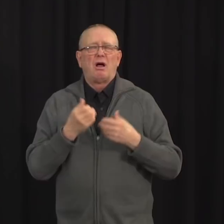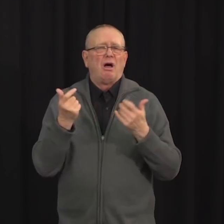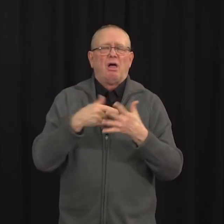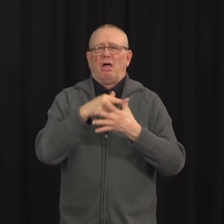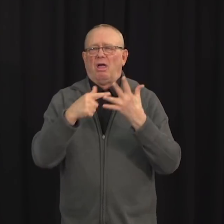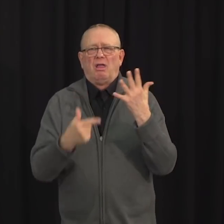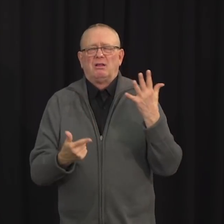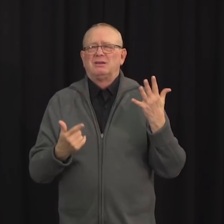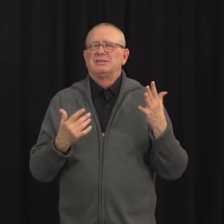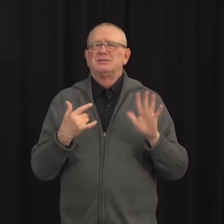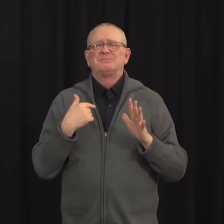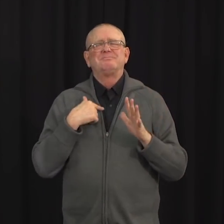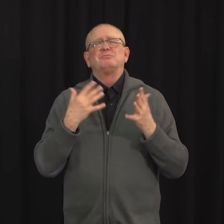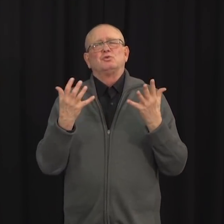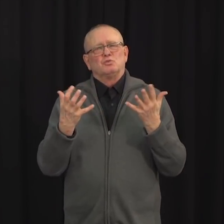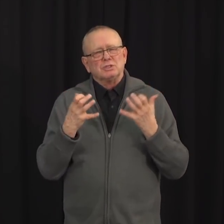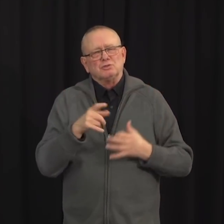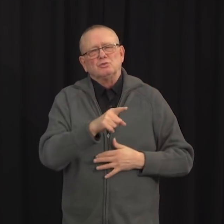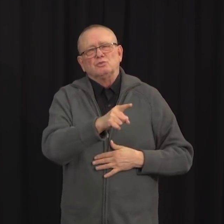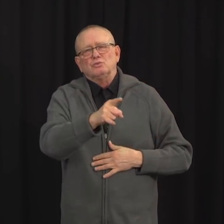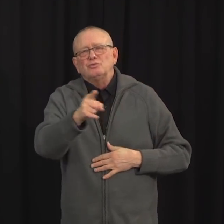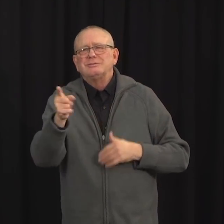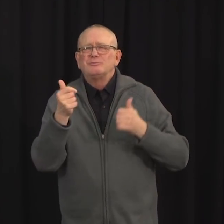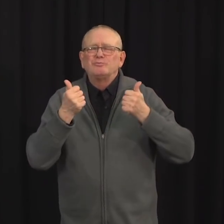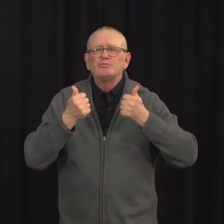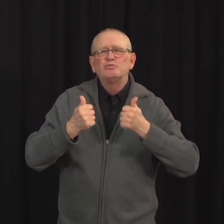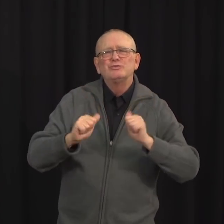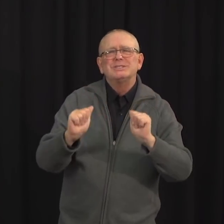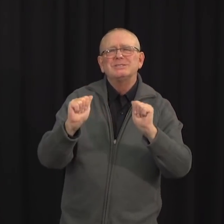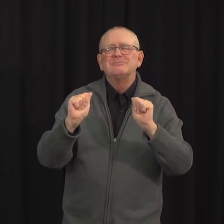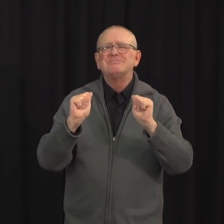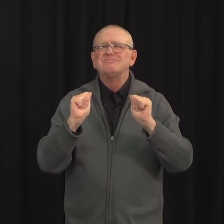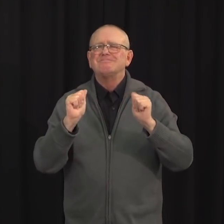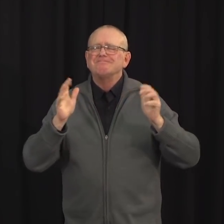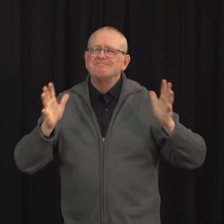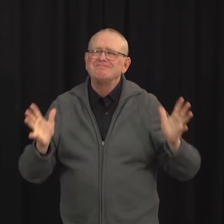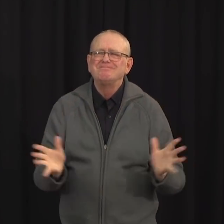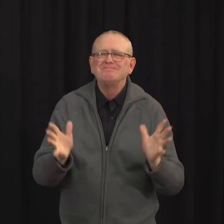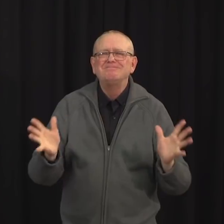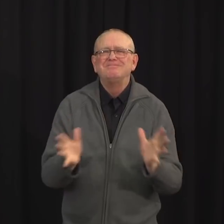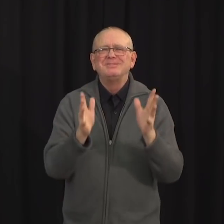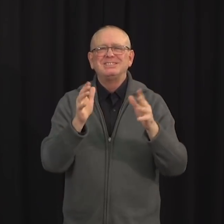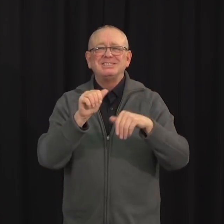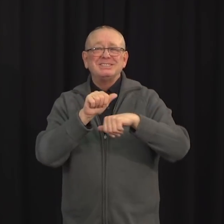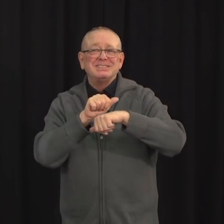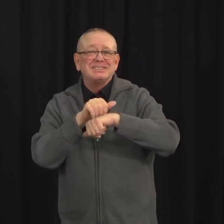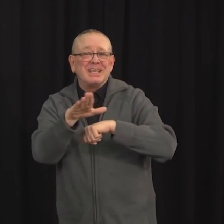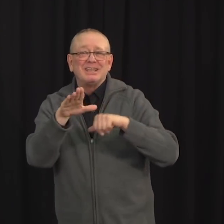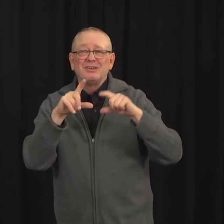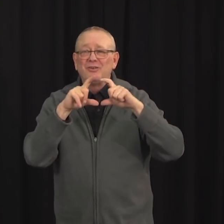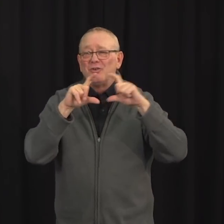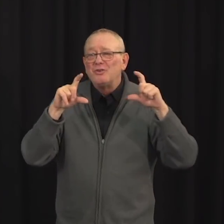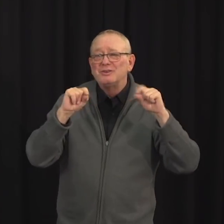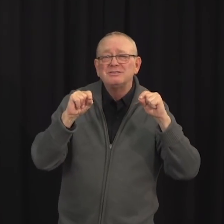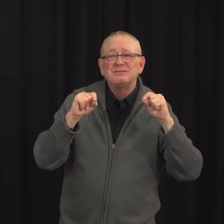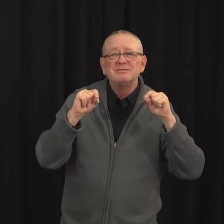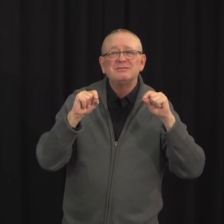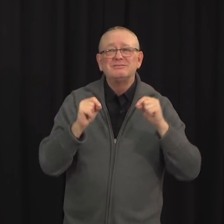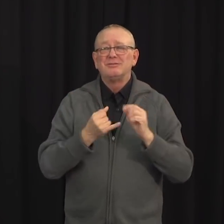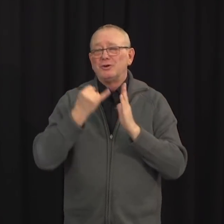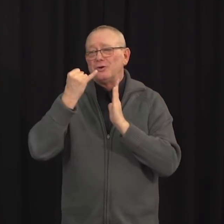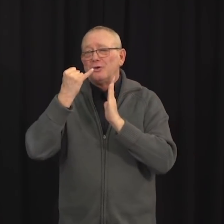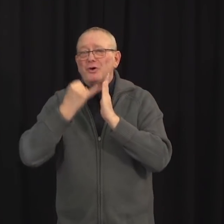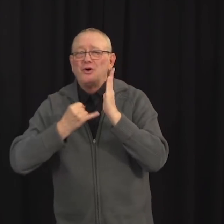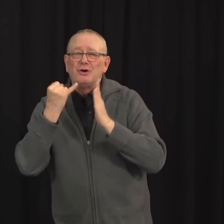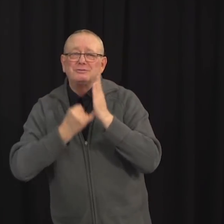encourage everyone to send holiday cards, letters, art, or other shows of support to continuing care residents and